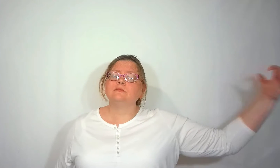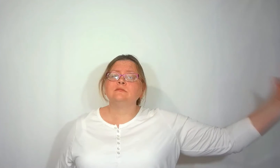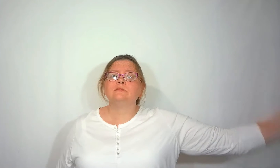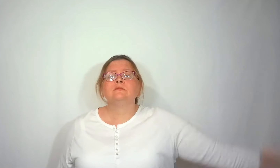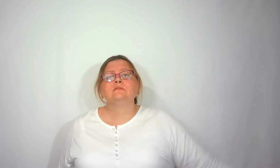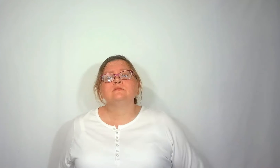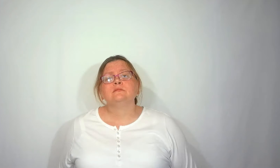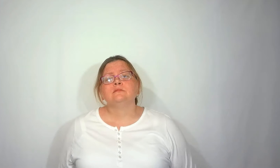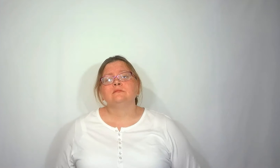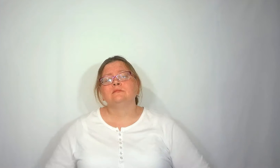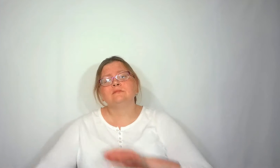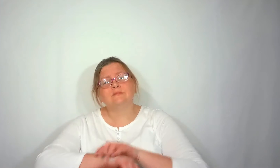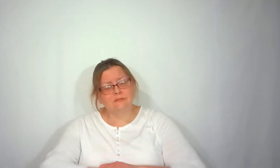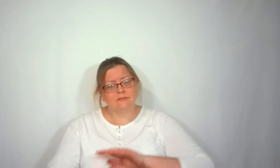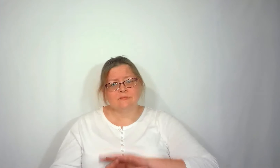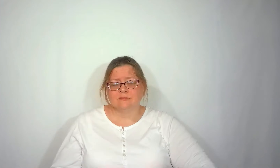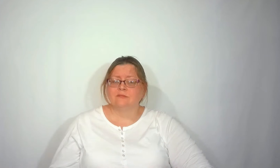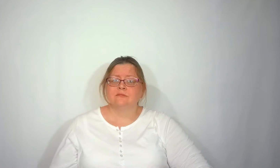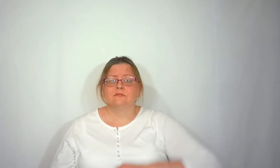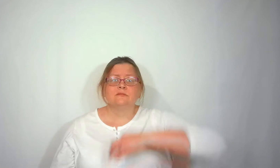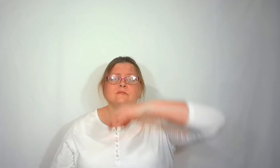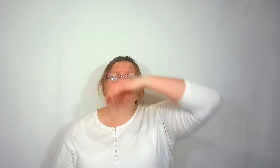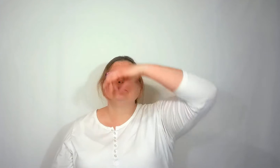again Of when I'll get a chance